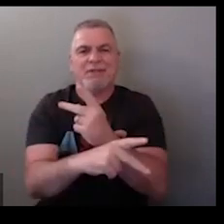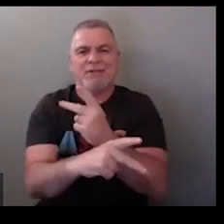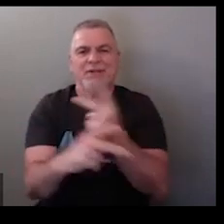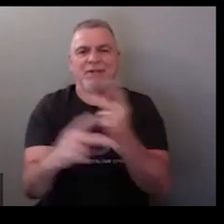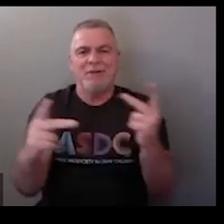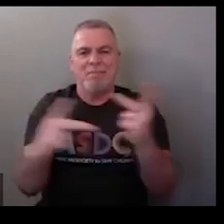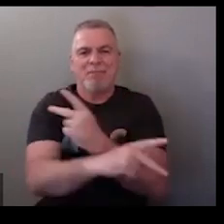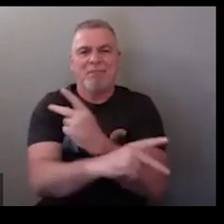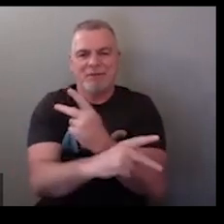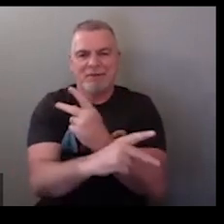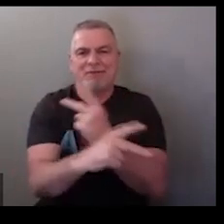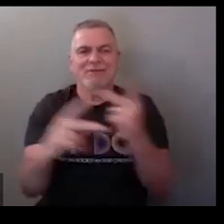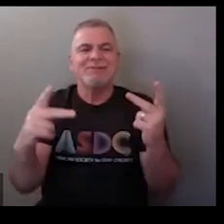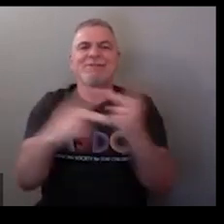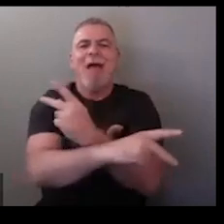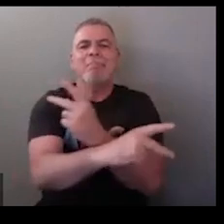multiplication